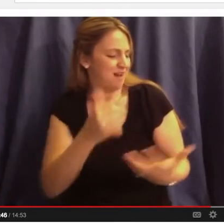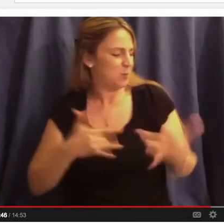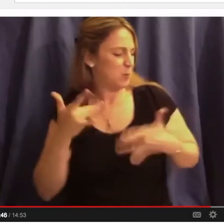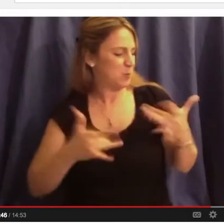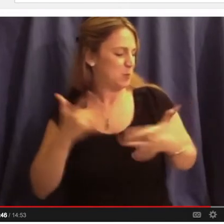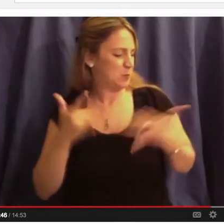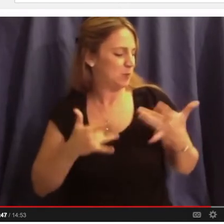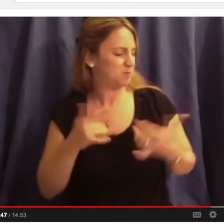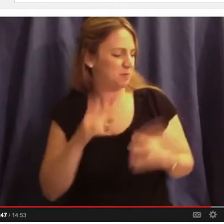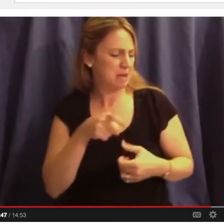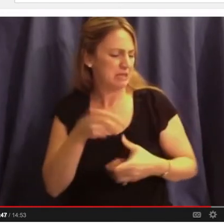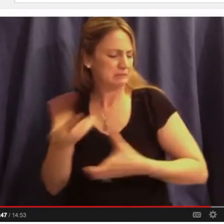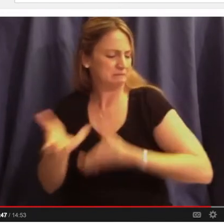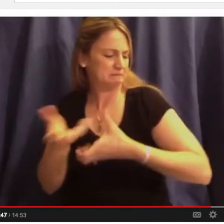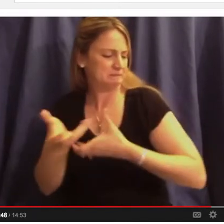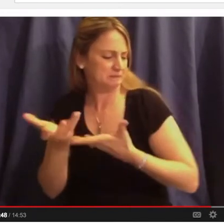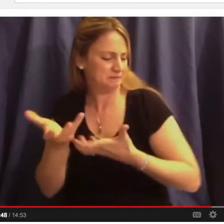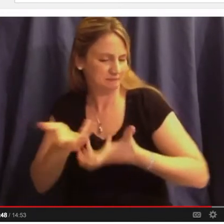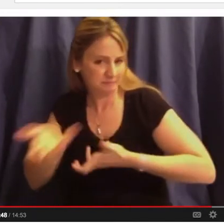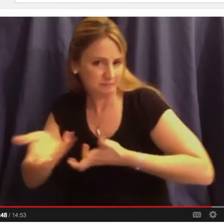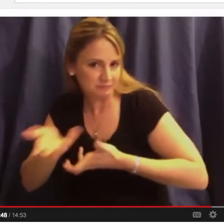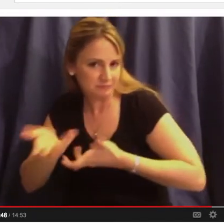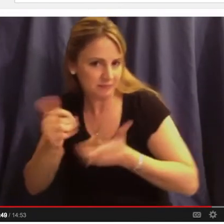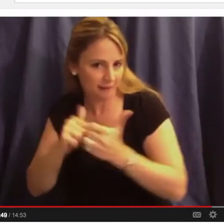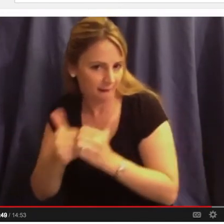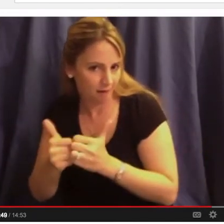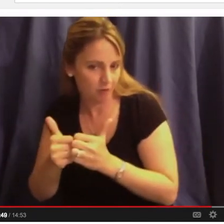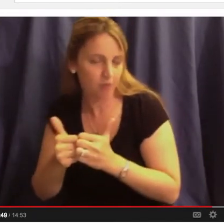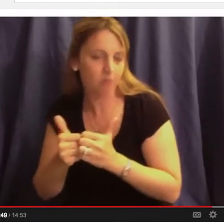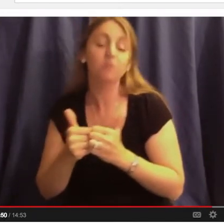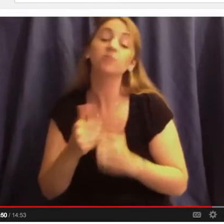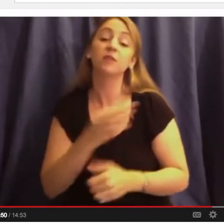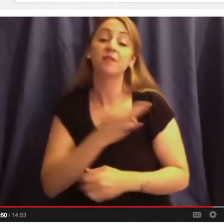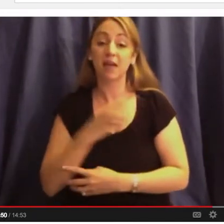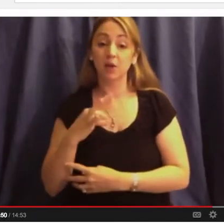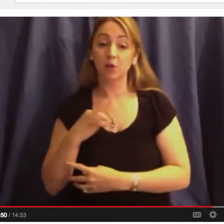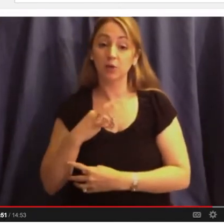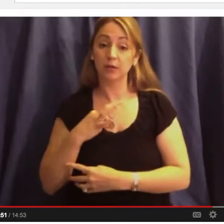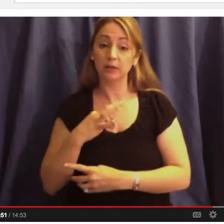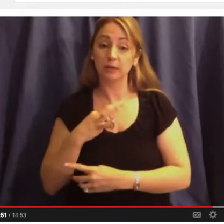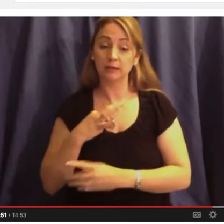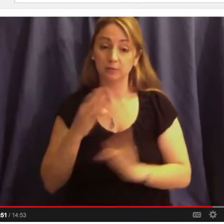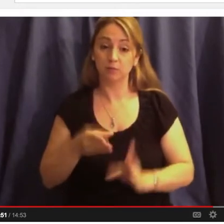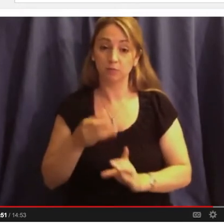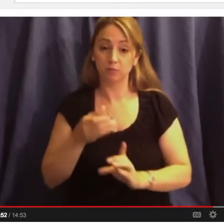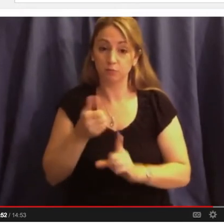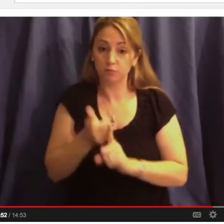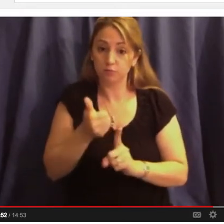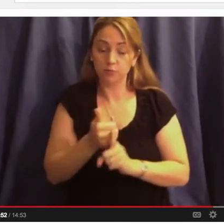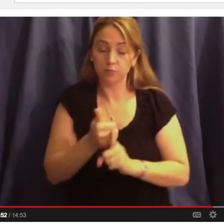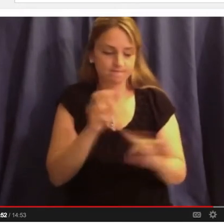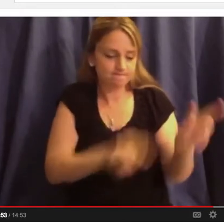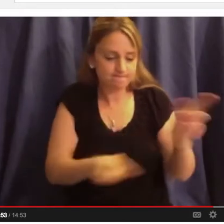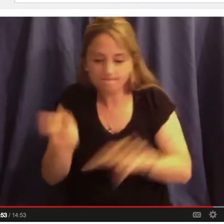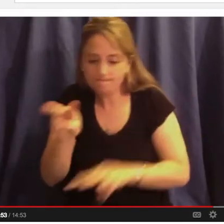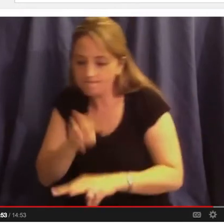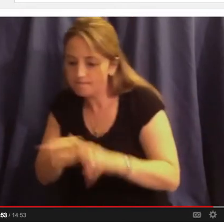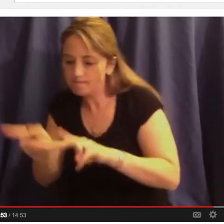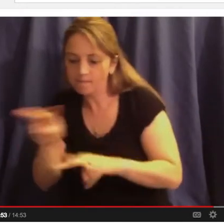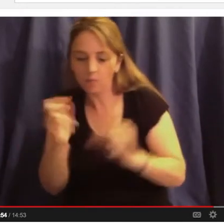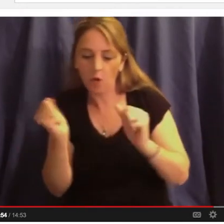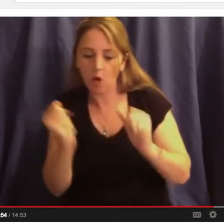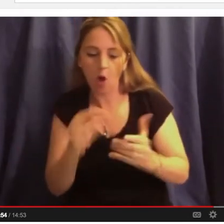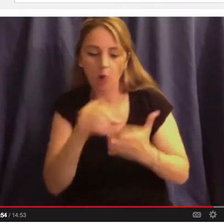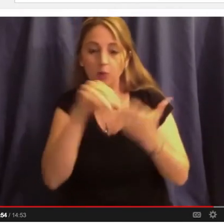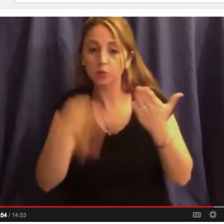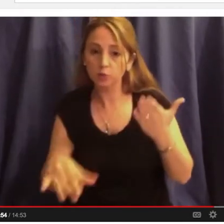taking notes, we need to talk to him. What was significant was that the faculty member was observing every student to understand who was really involved